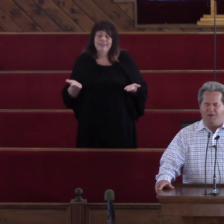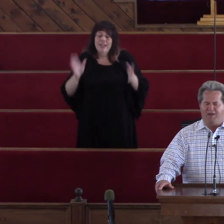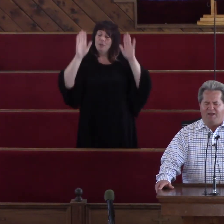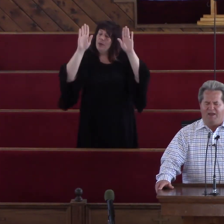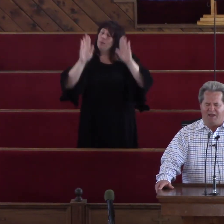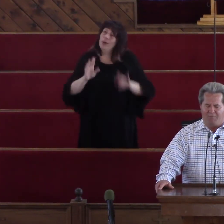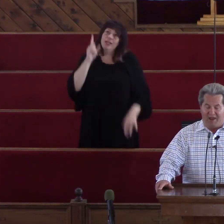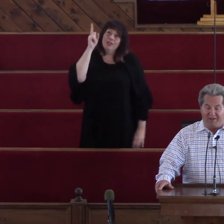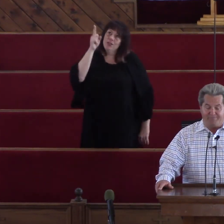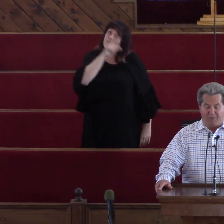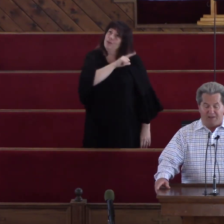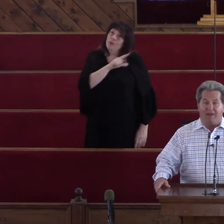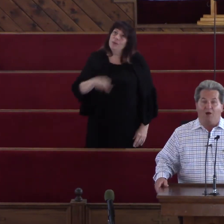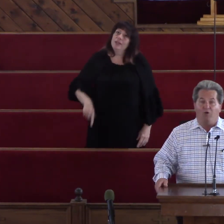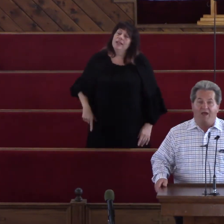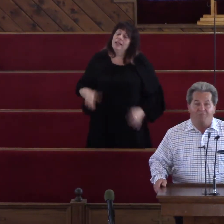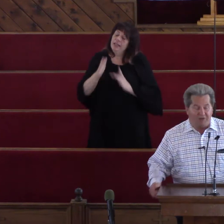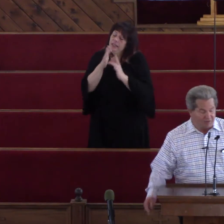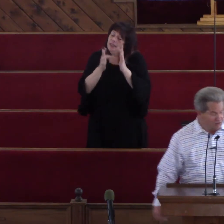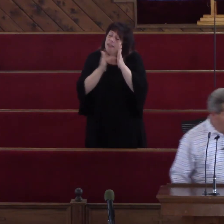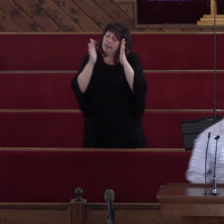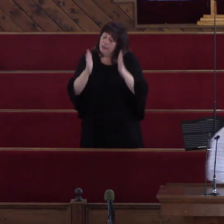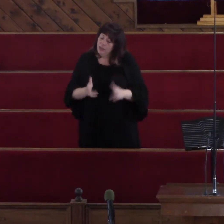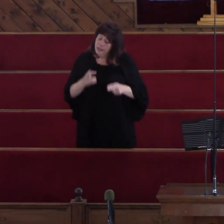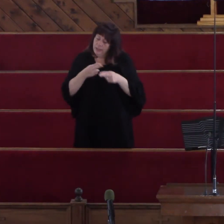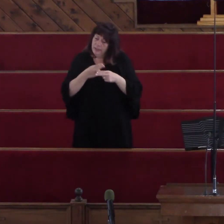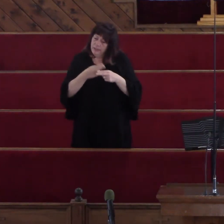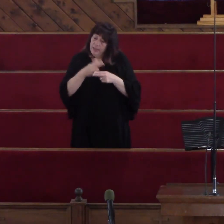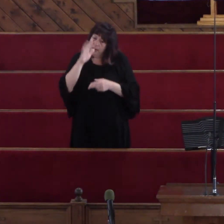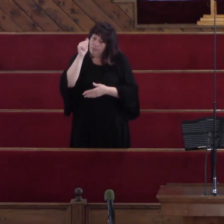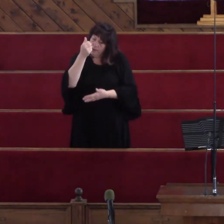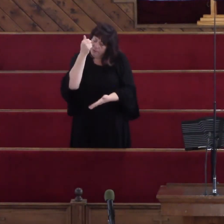name And amen Now we'll have another song